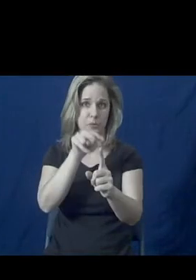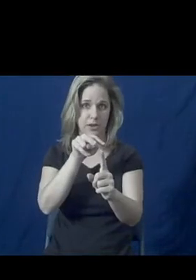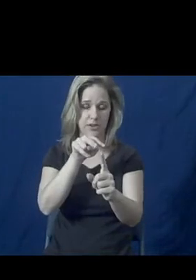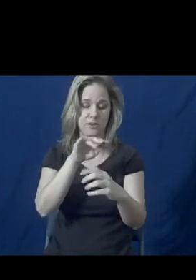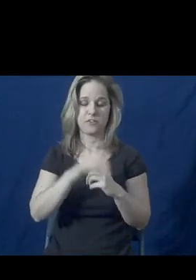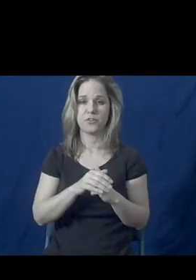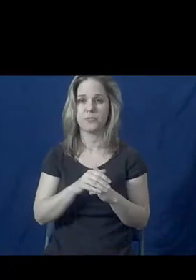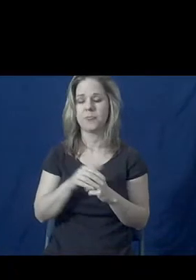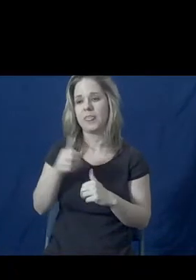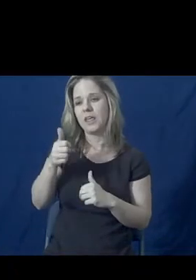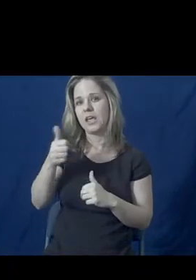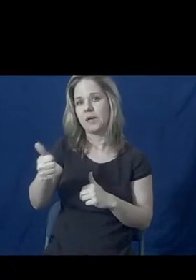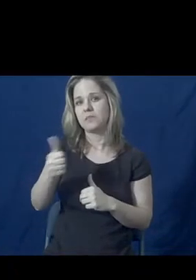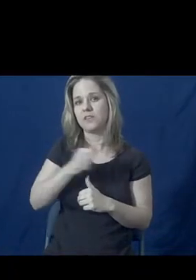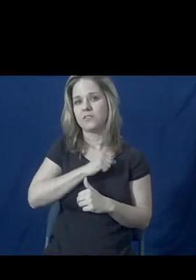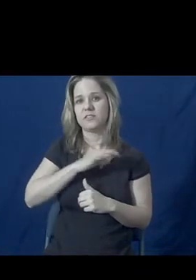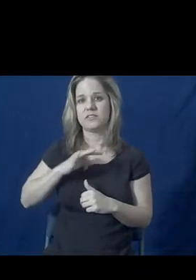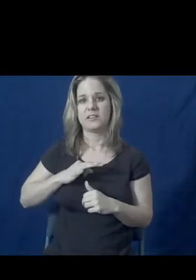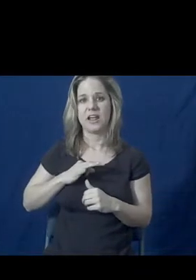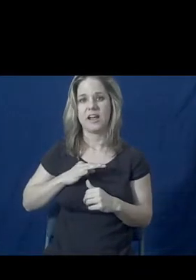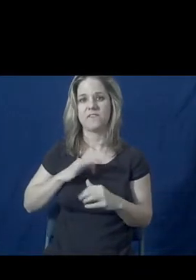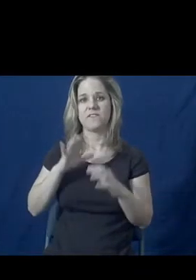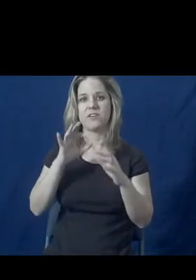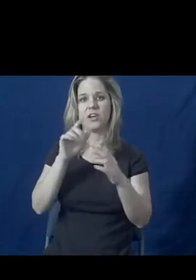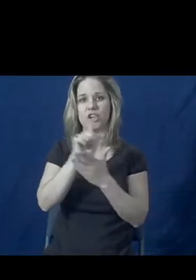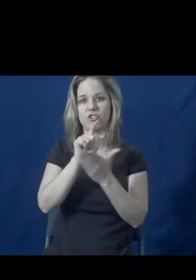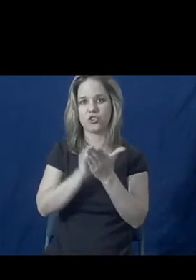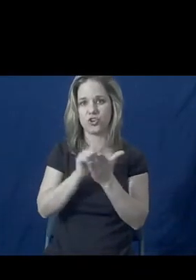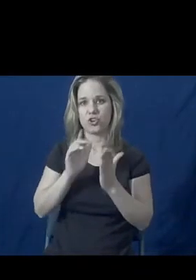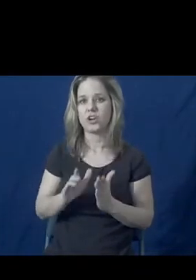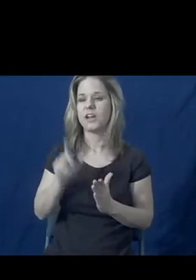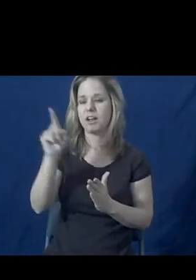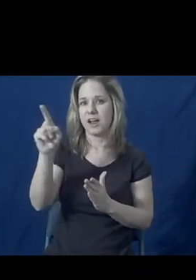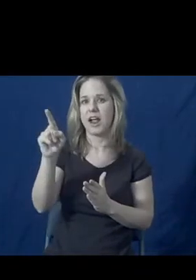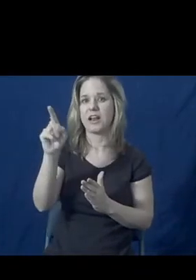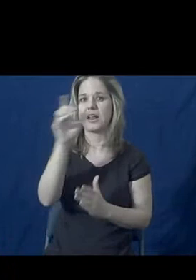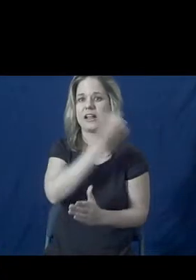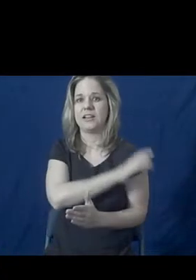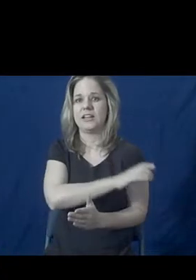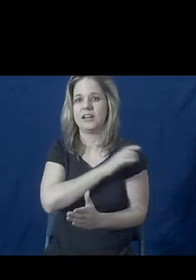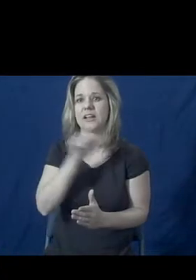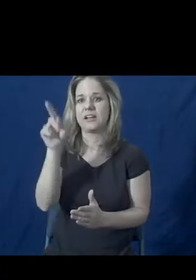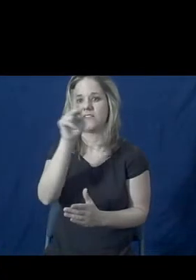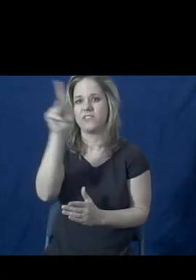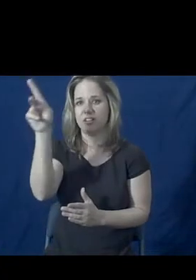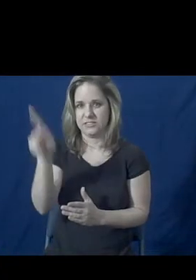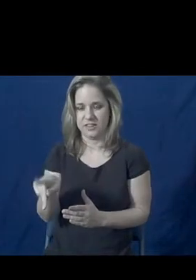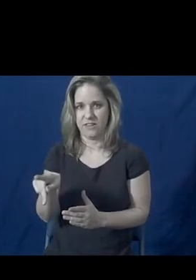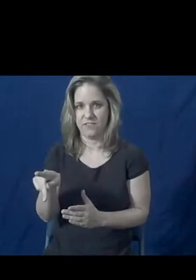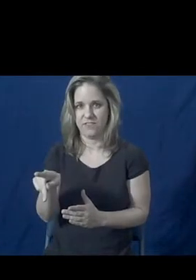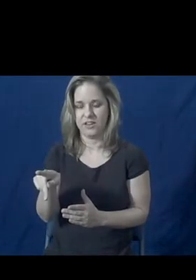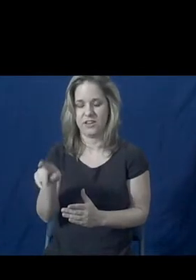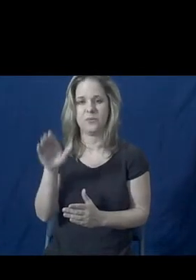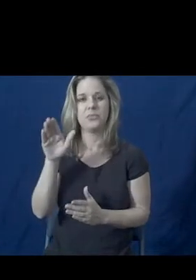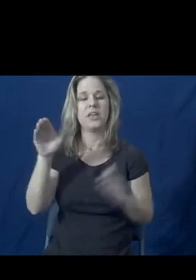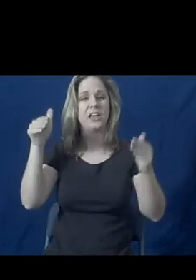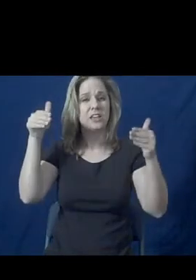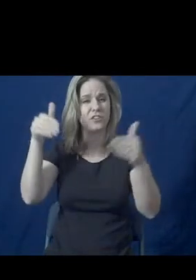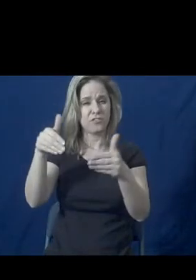Ben Bakun is a staff attorney at the clinic in Philadelphia, where he focuses his practice